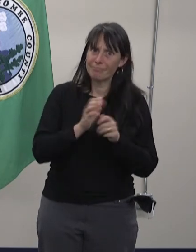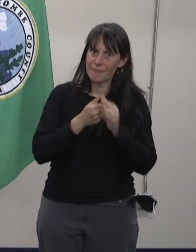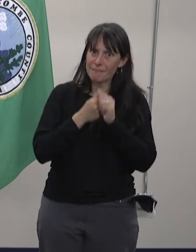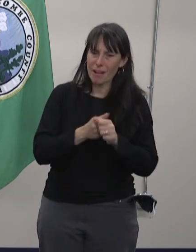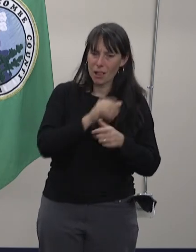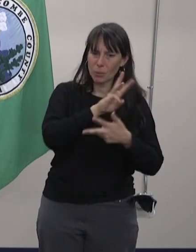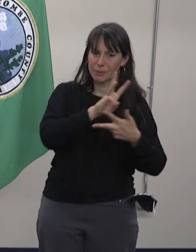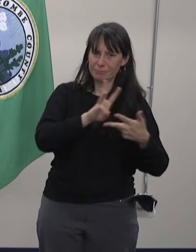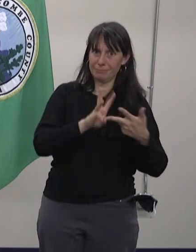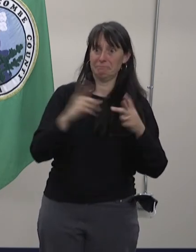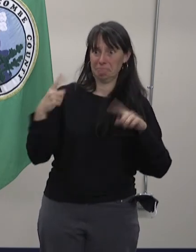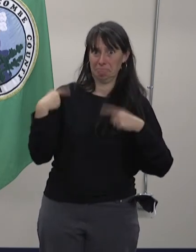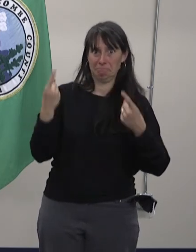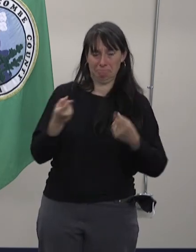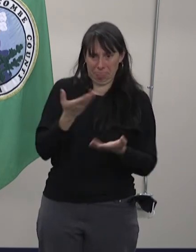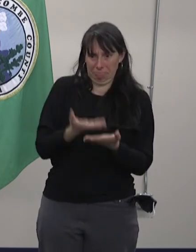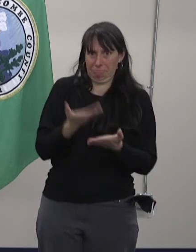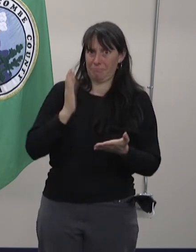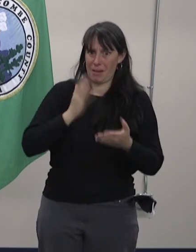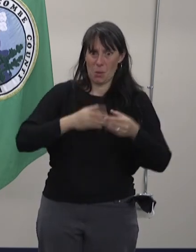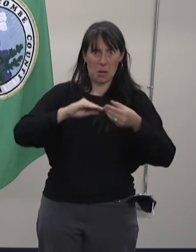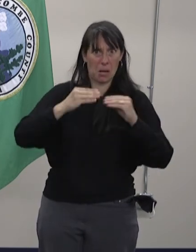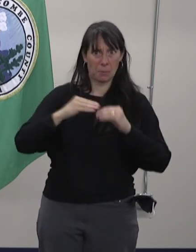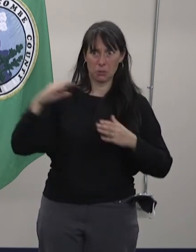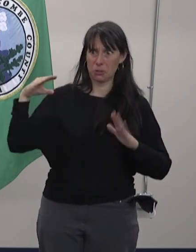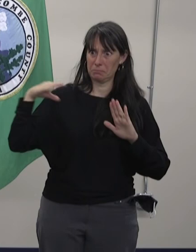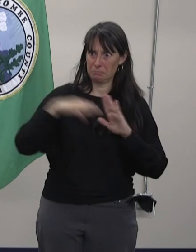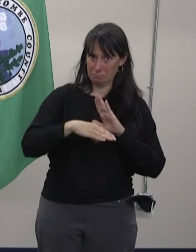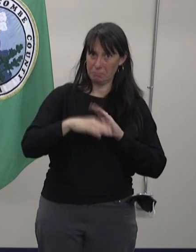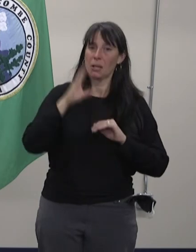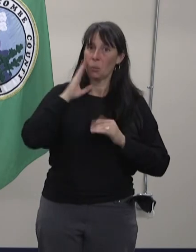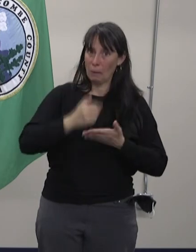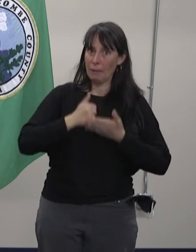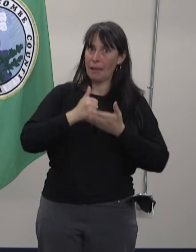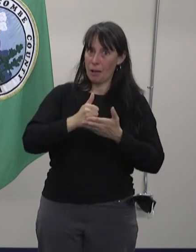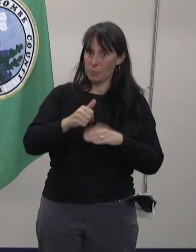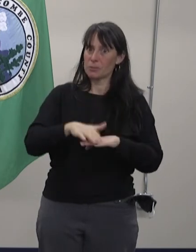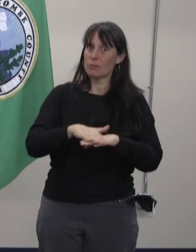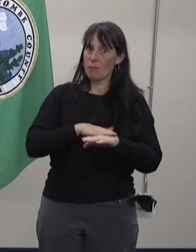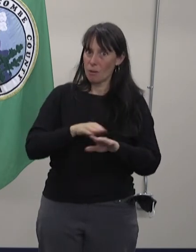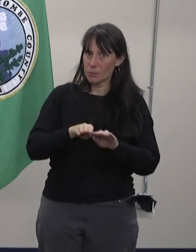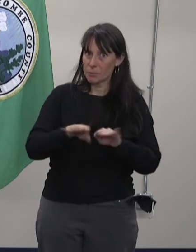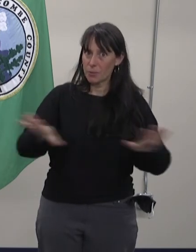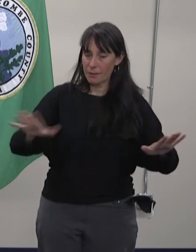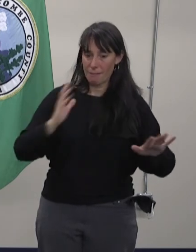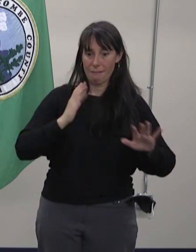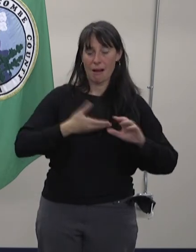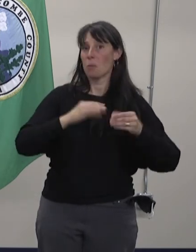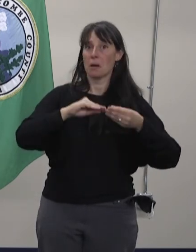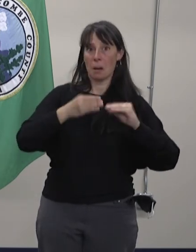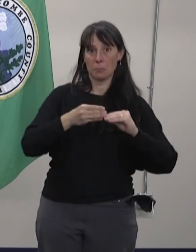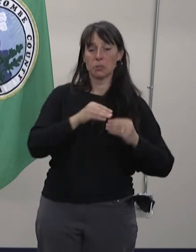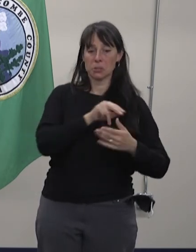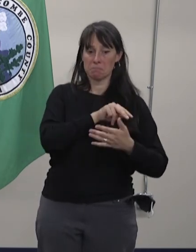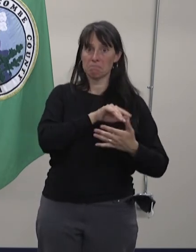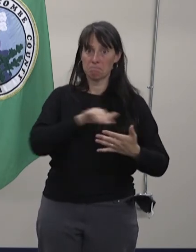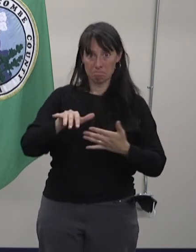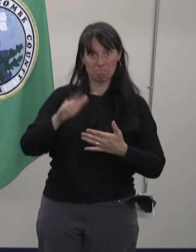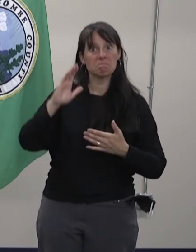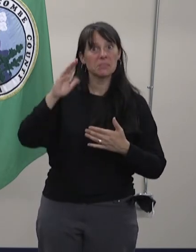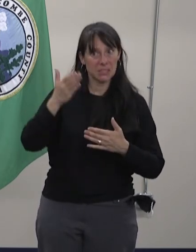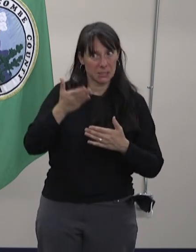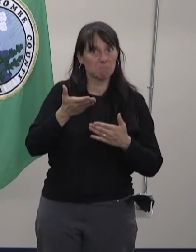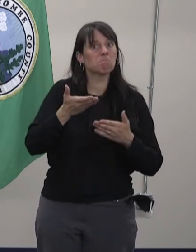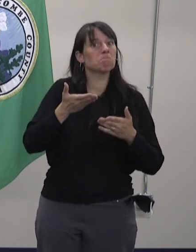us slow the spread of COVID-19. Our metrics continue to be trending in the right direction. This is a